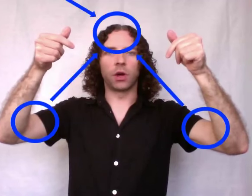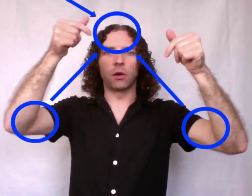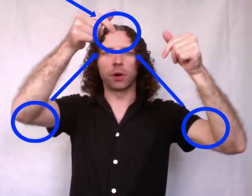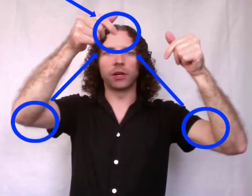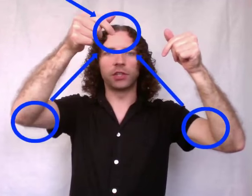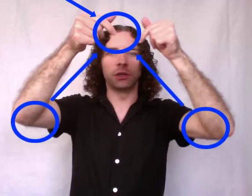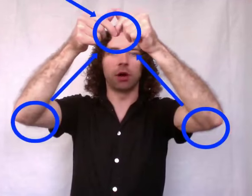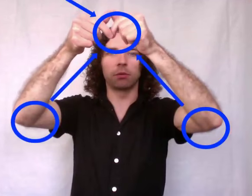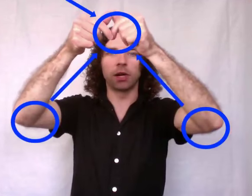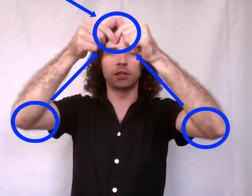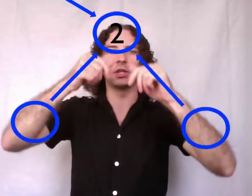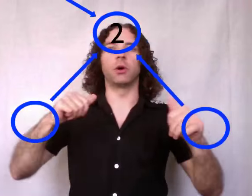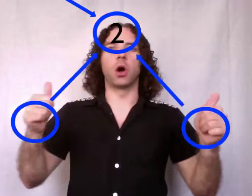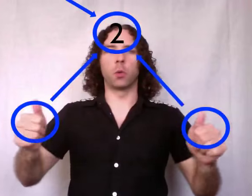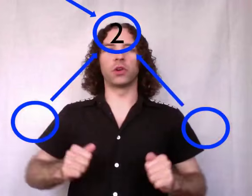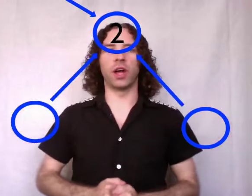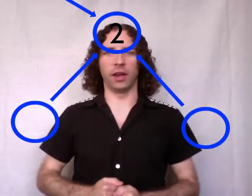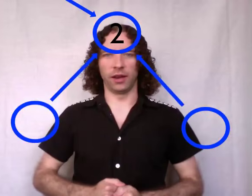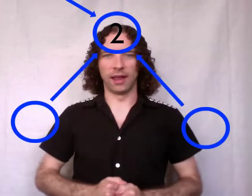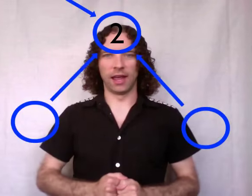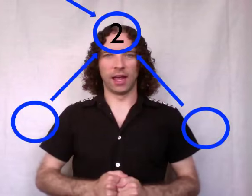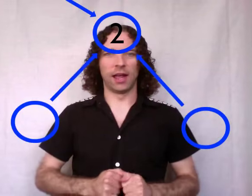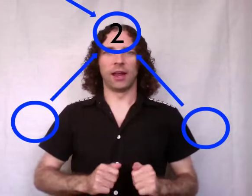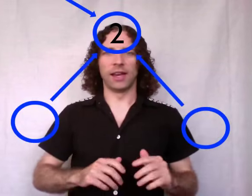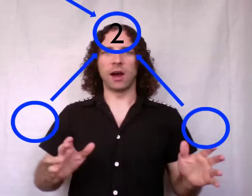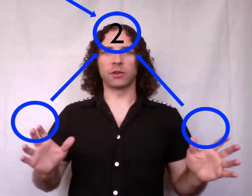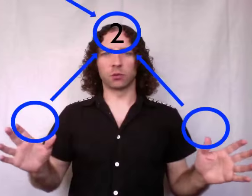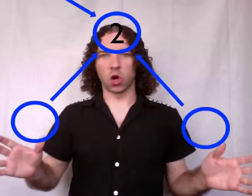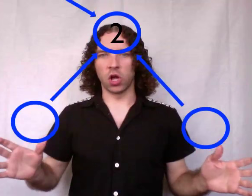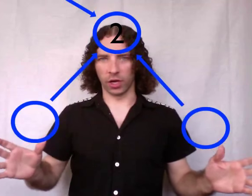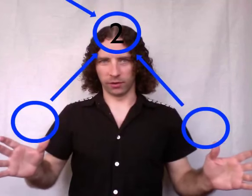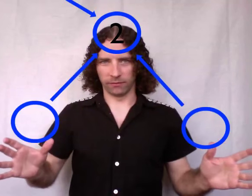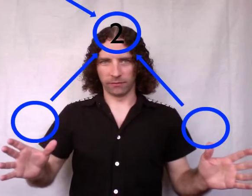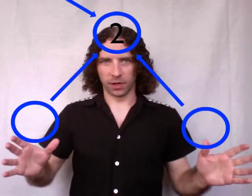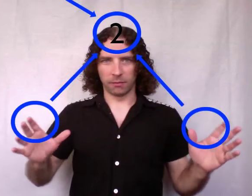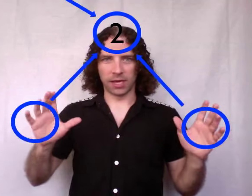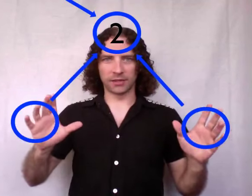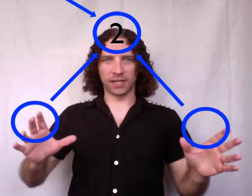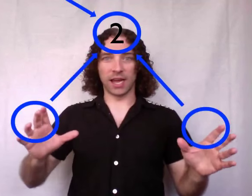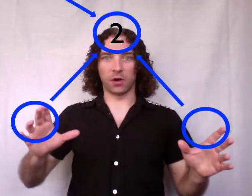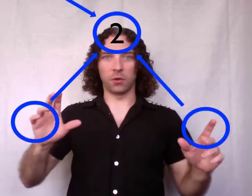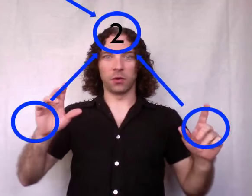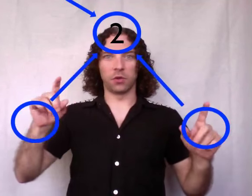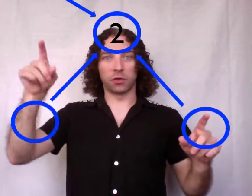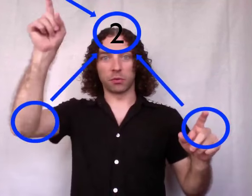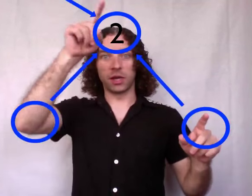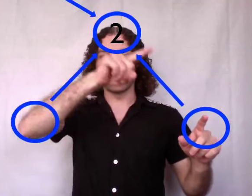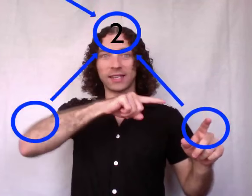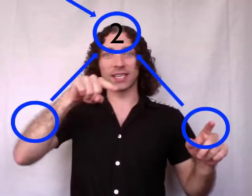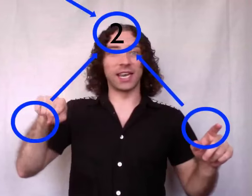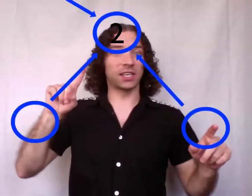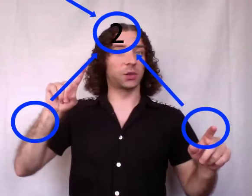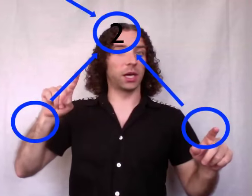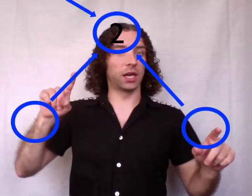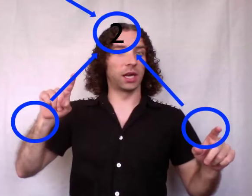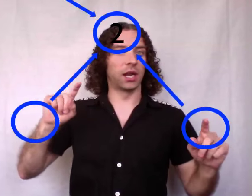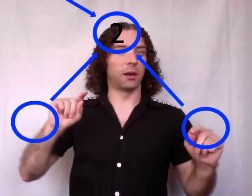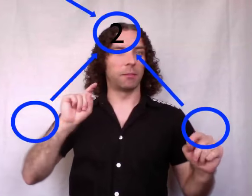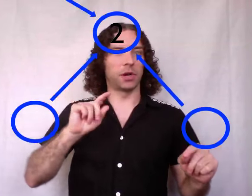I'll write a two. I'll write a two. We're done. Now it's wrong. Because now, three things connect to it. But it